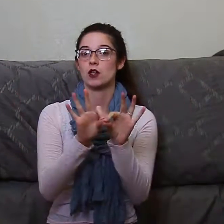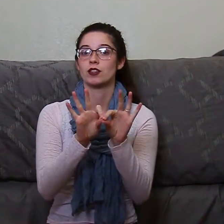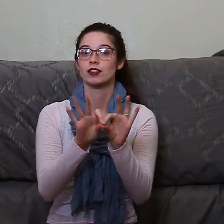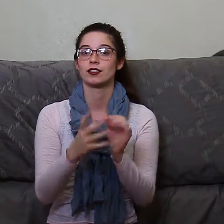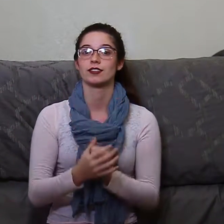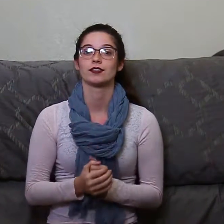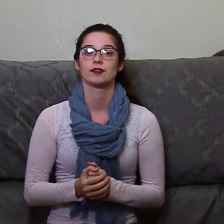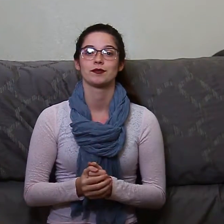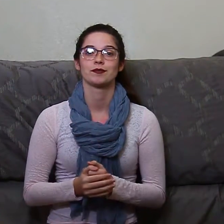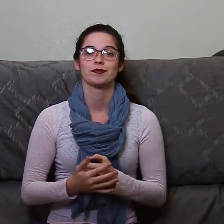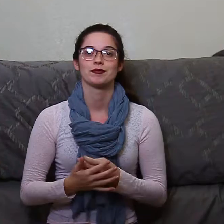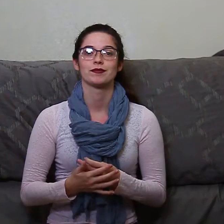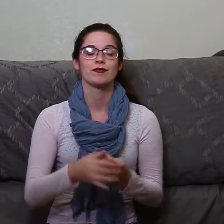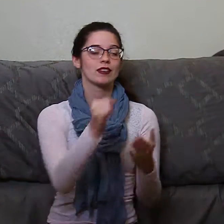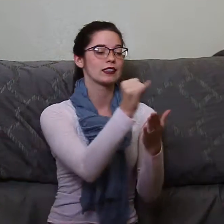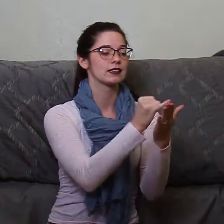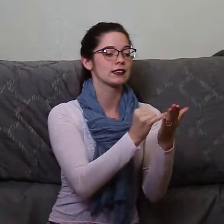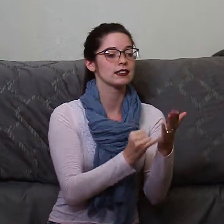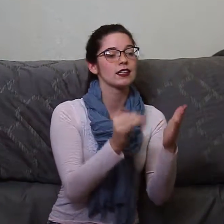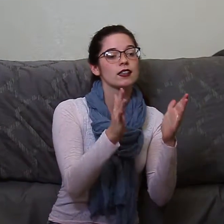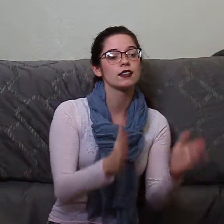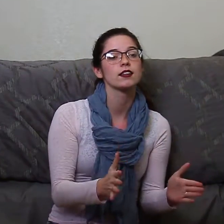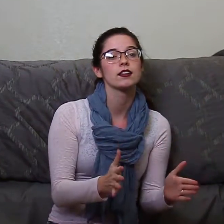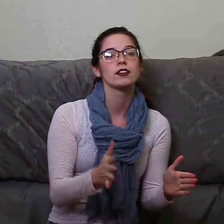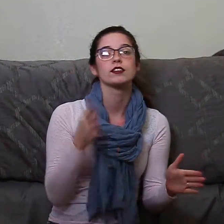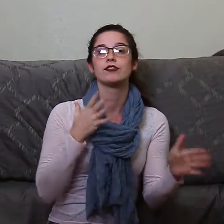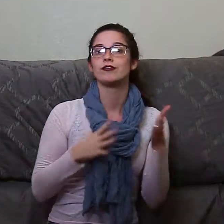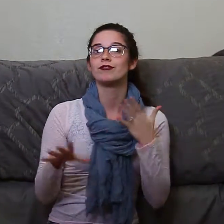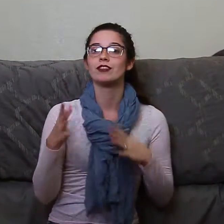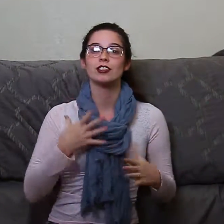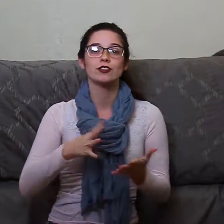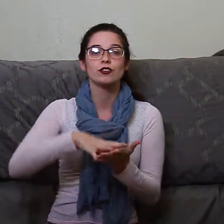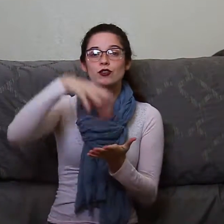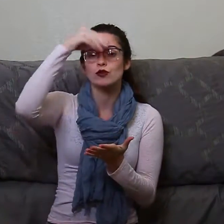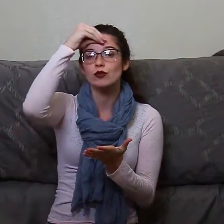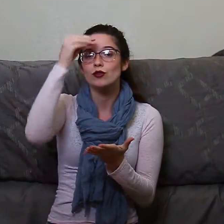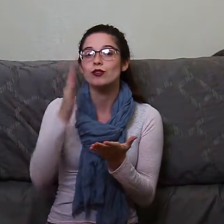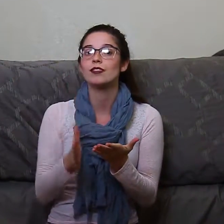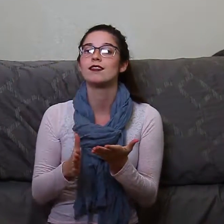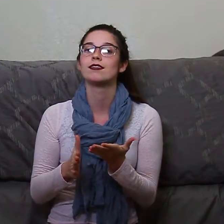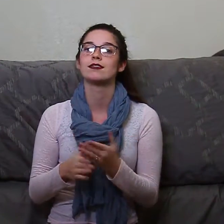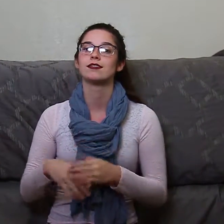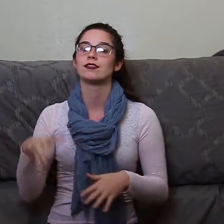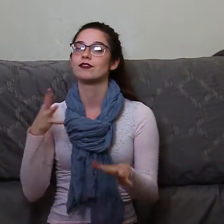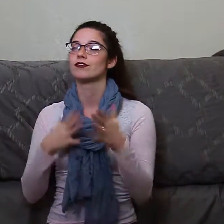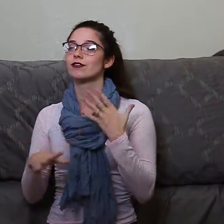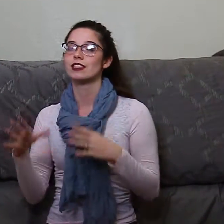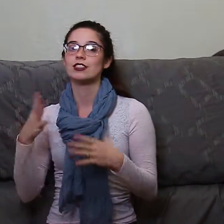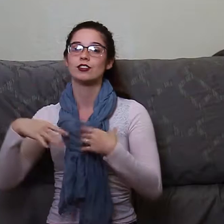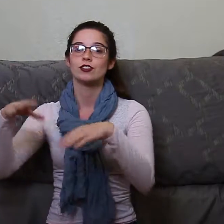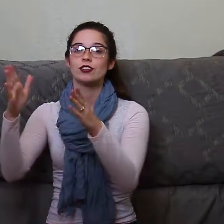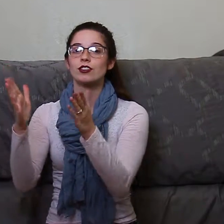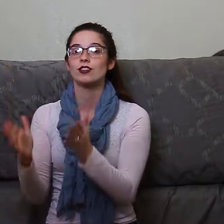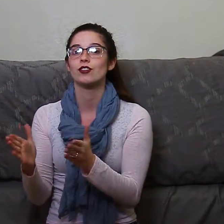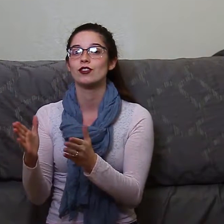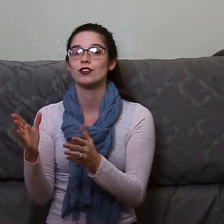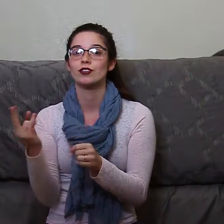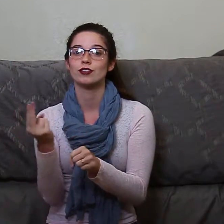turn to one major company. People use WGSN. Yes, as a school we have access to